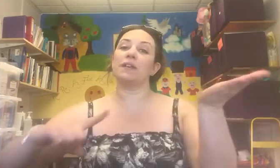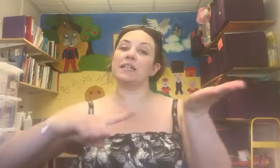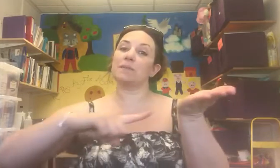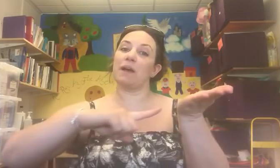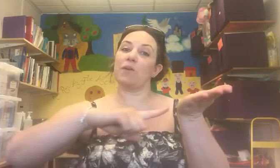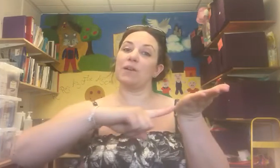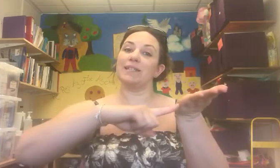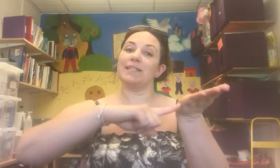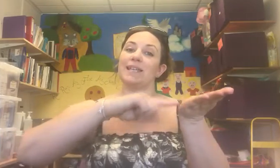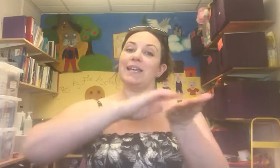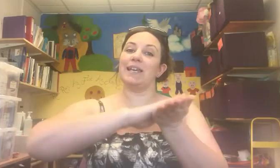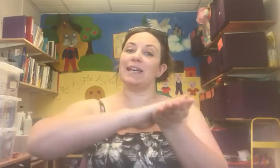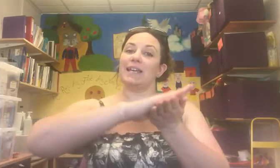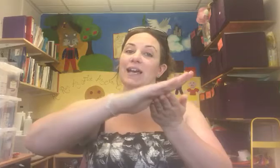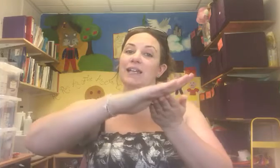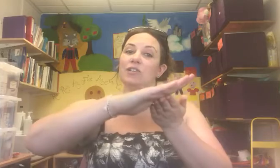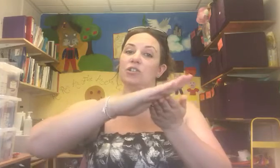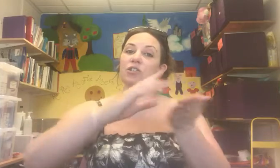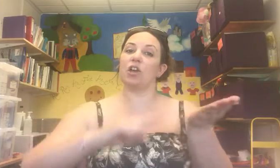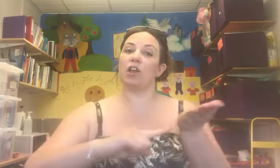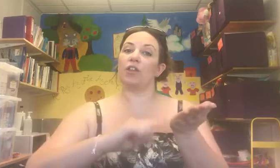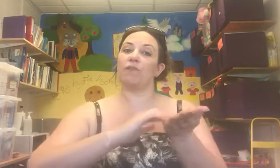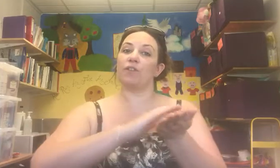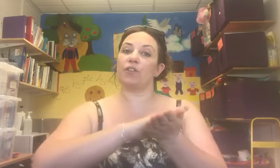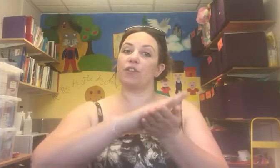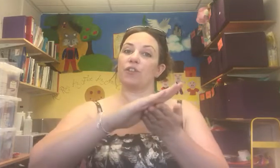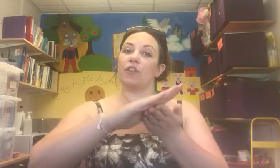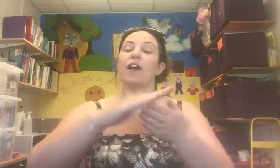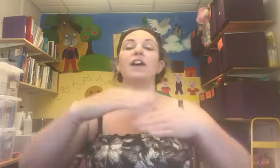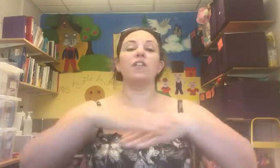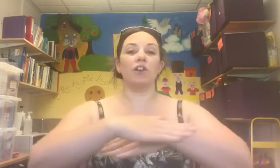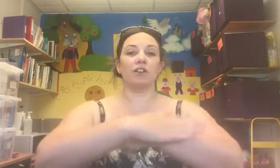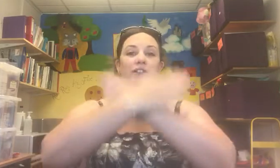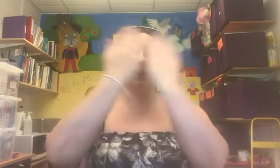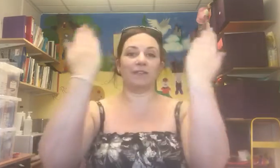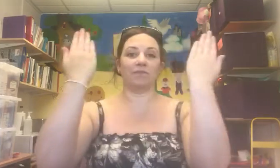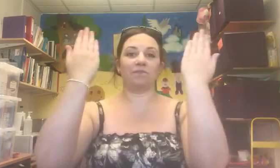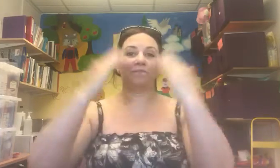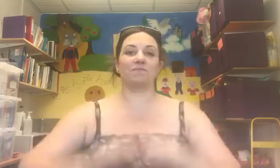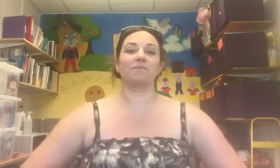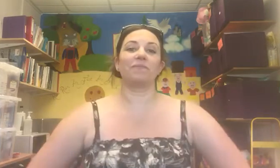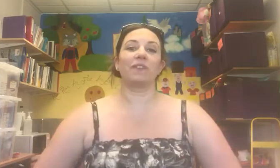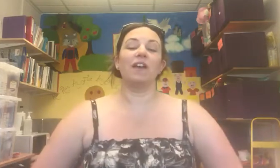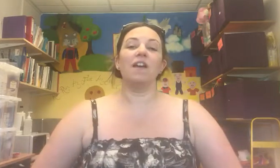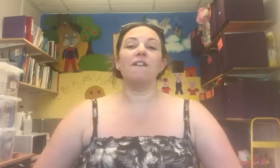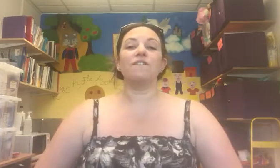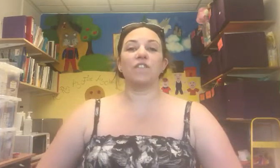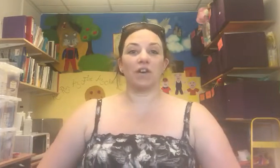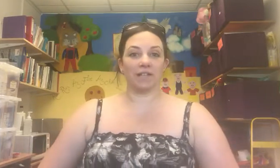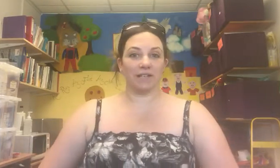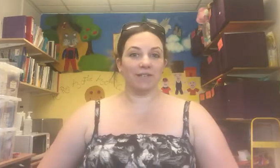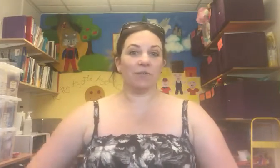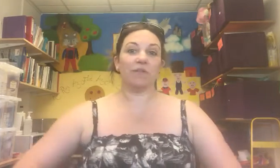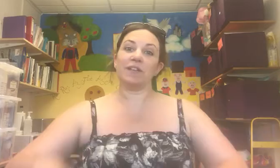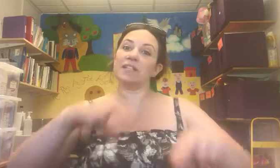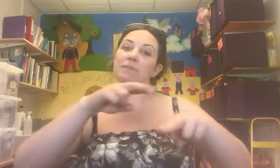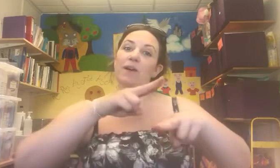fingerspell T and H for Thursday. Friday, we fingerspell